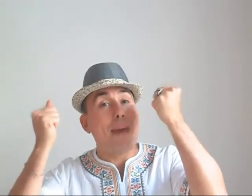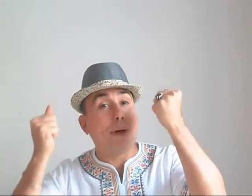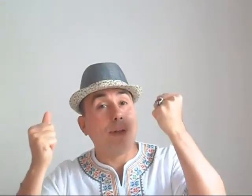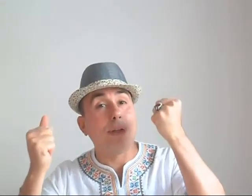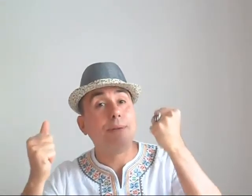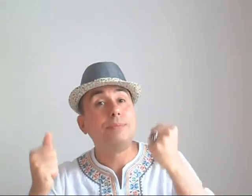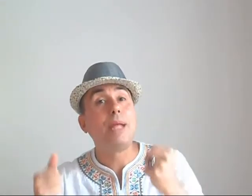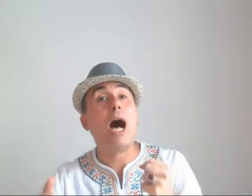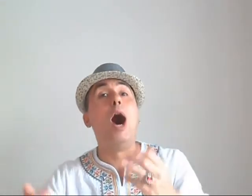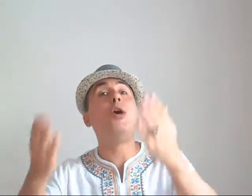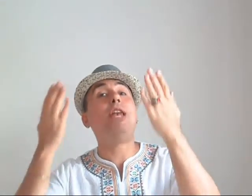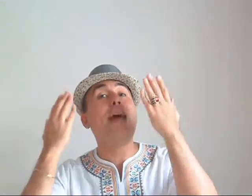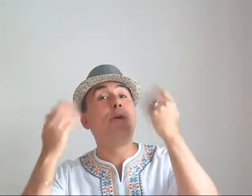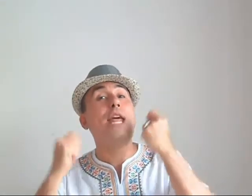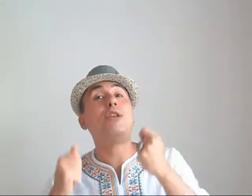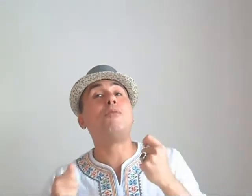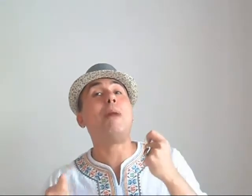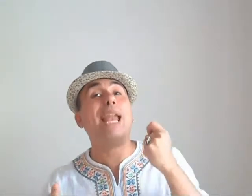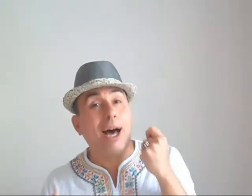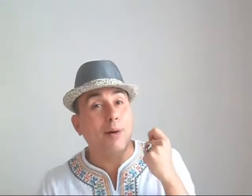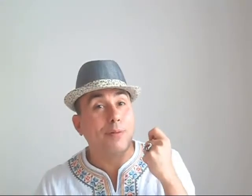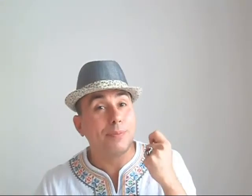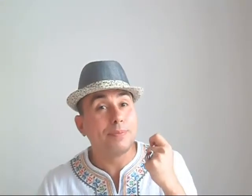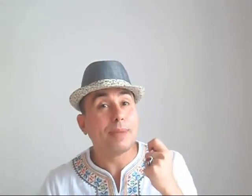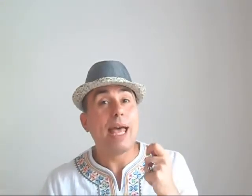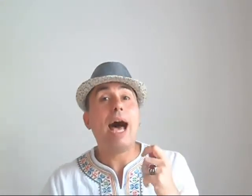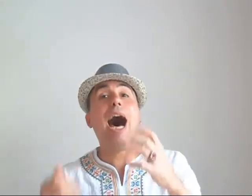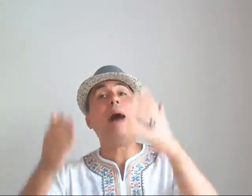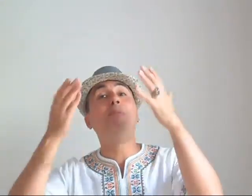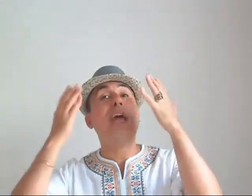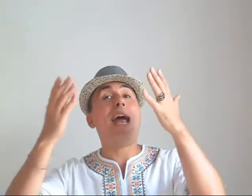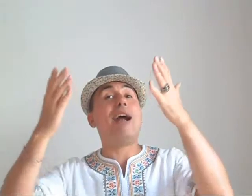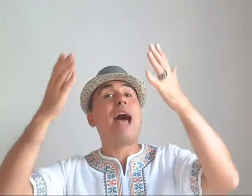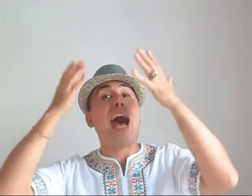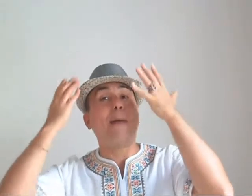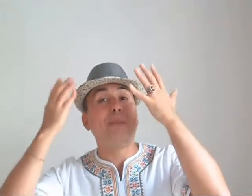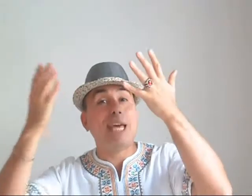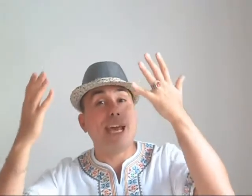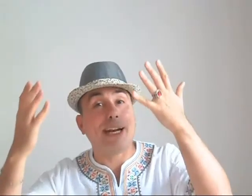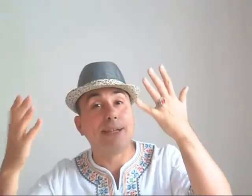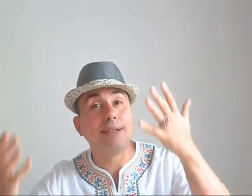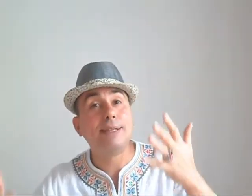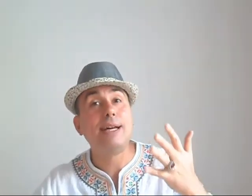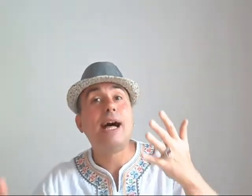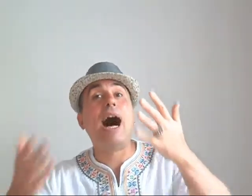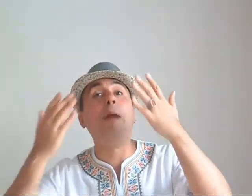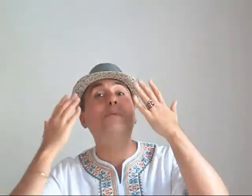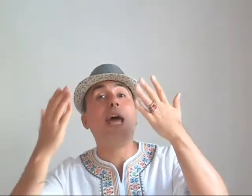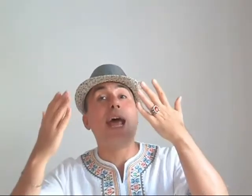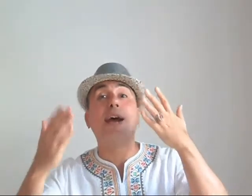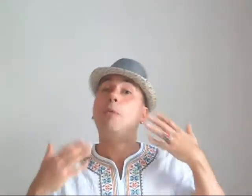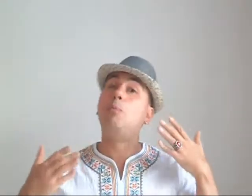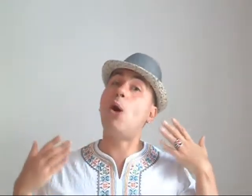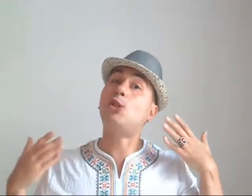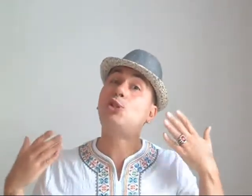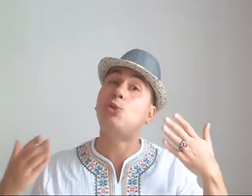lemon, all lemonade of my love Up there, up there, up there both